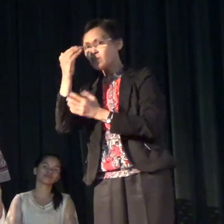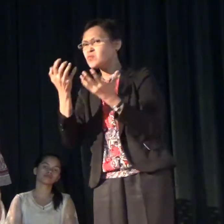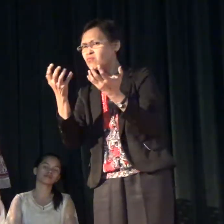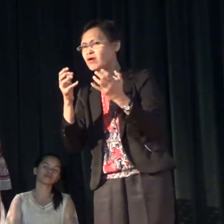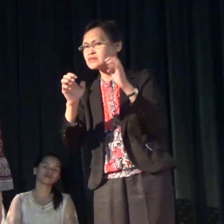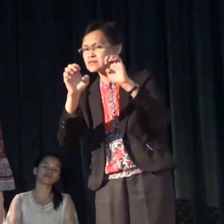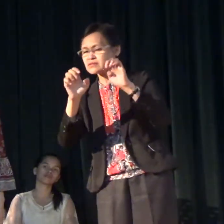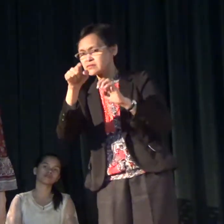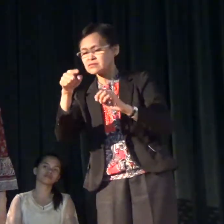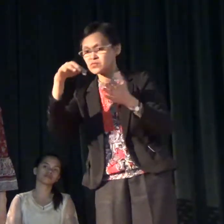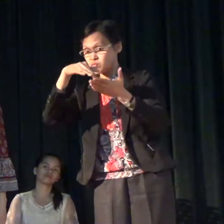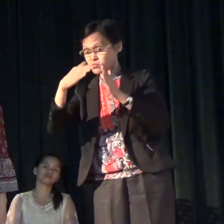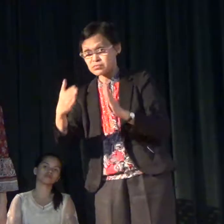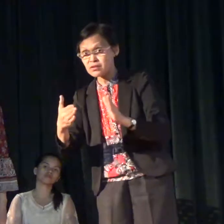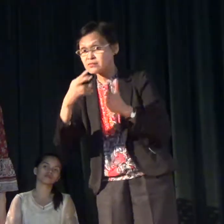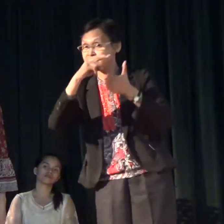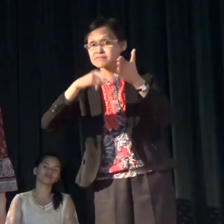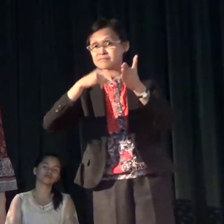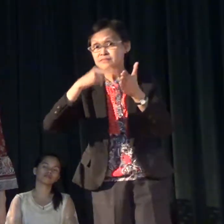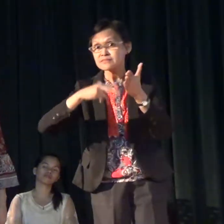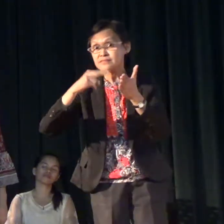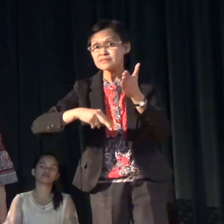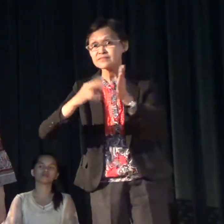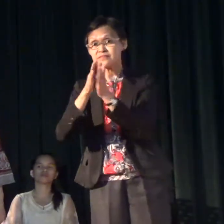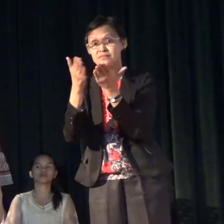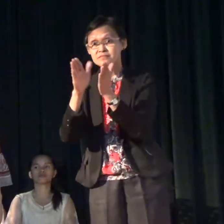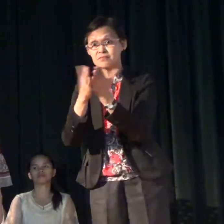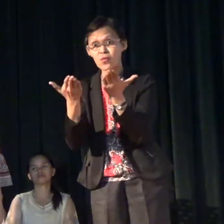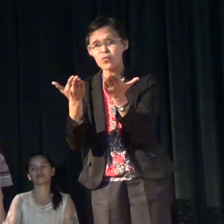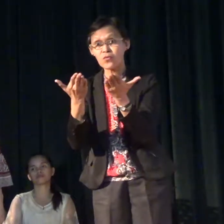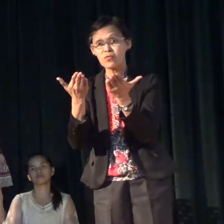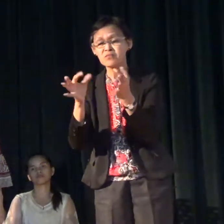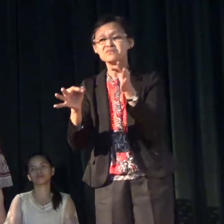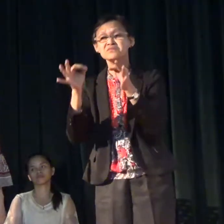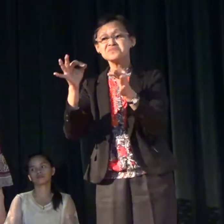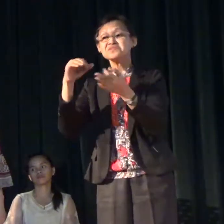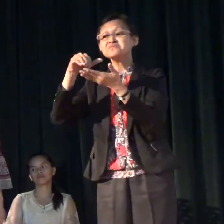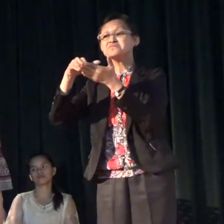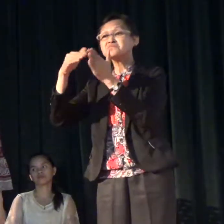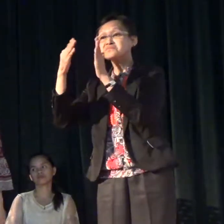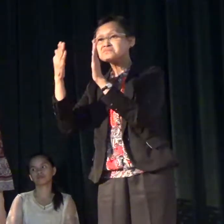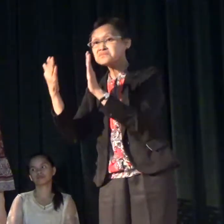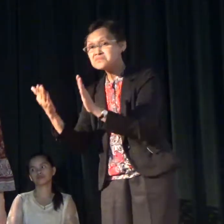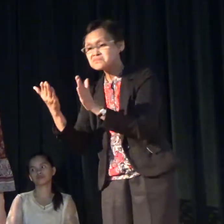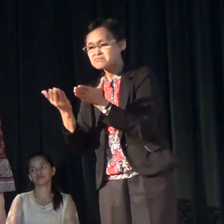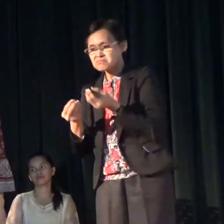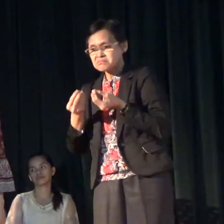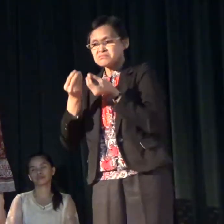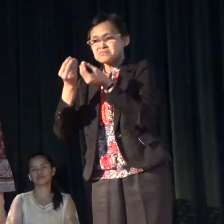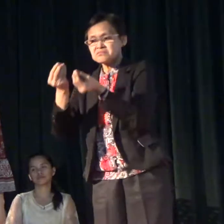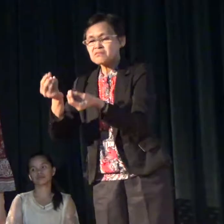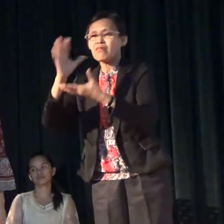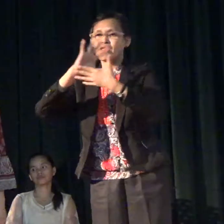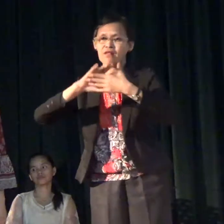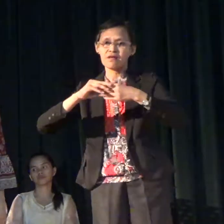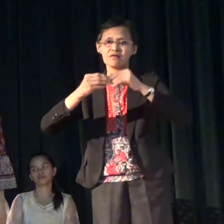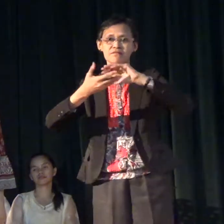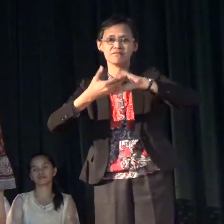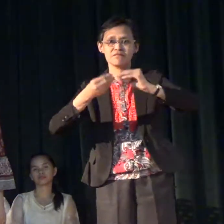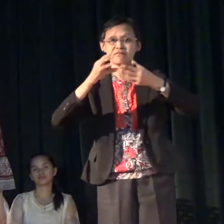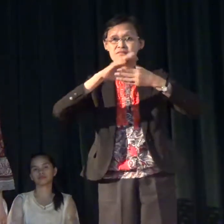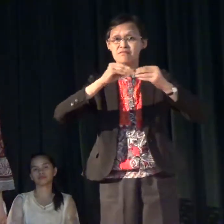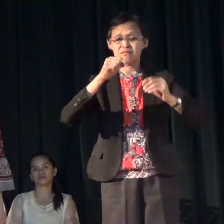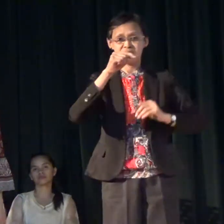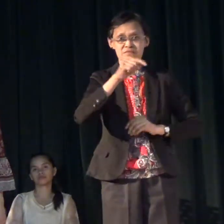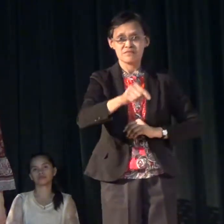really read the text. Kapag ang studyante binigyan ngang story at